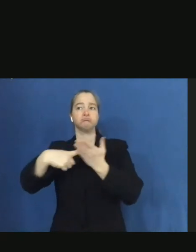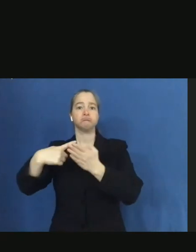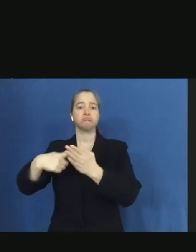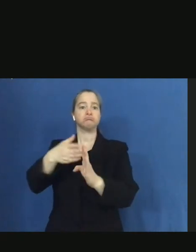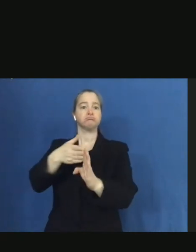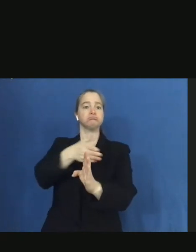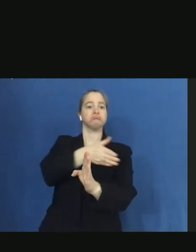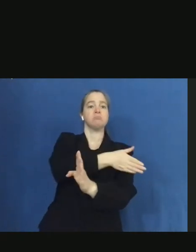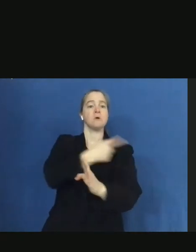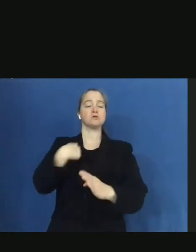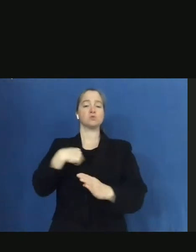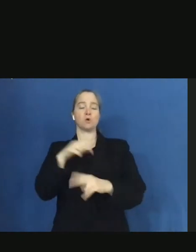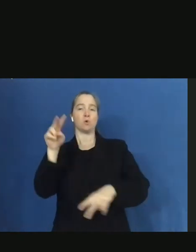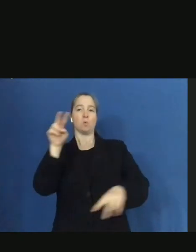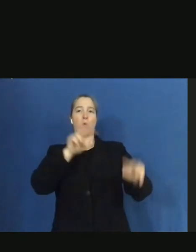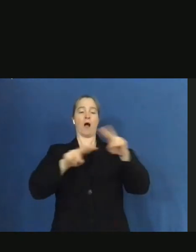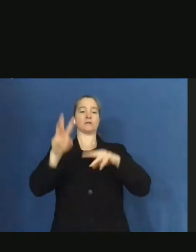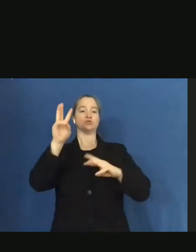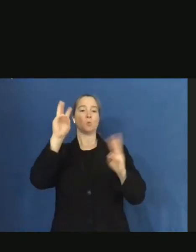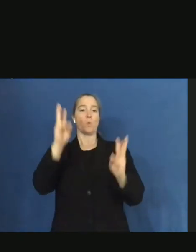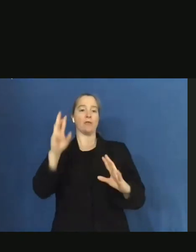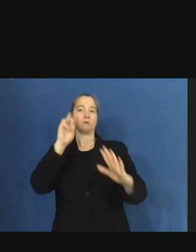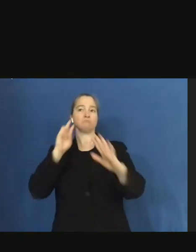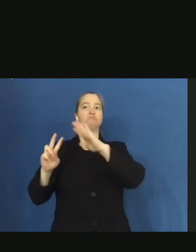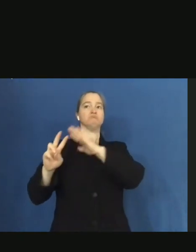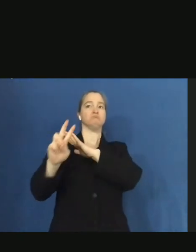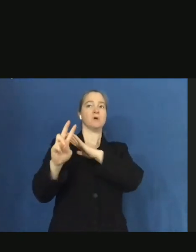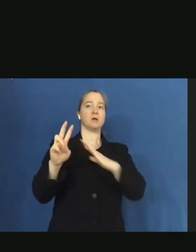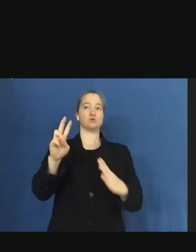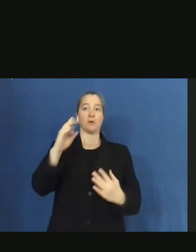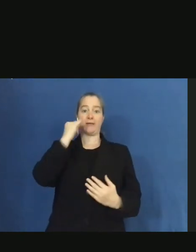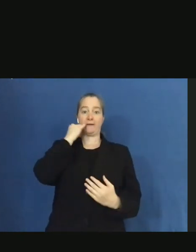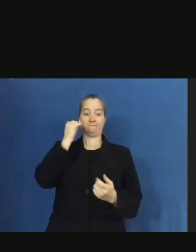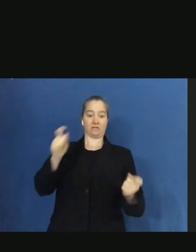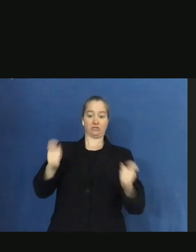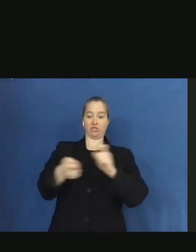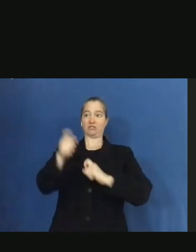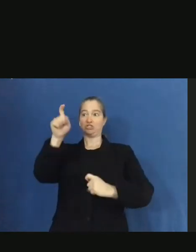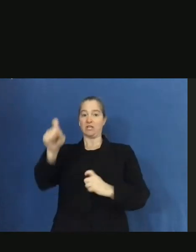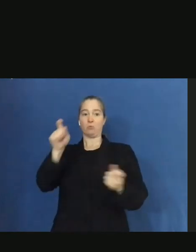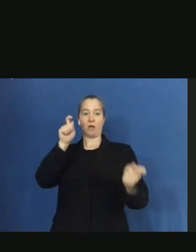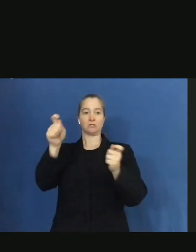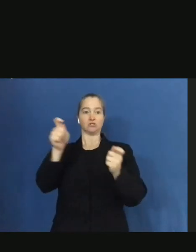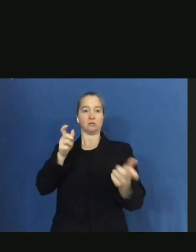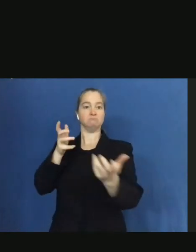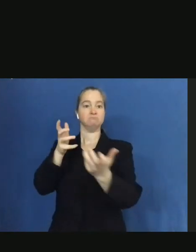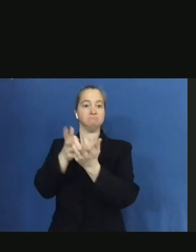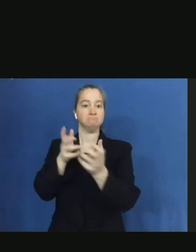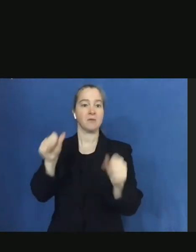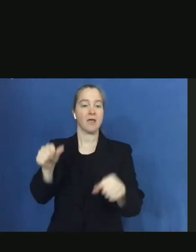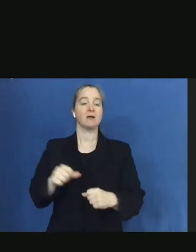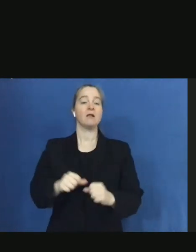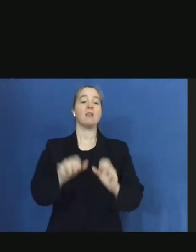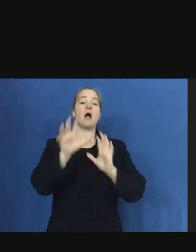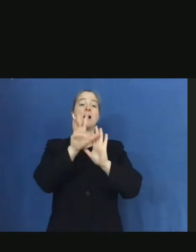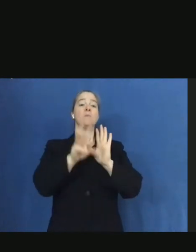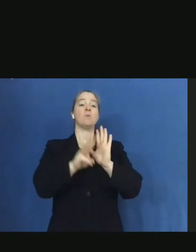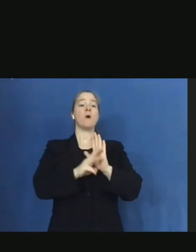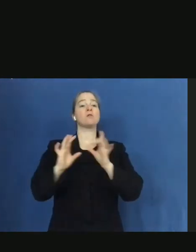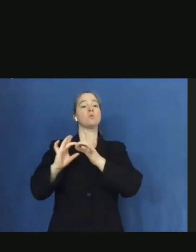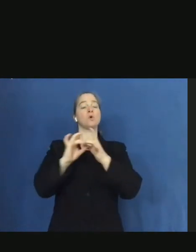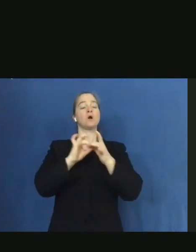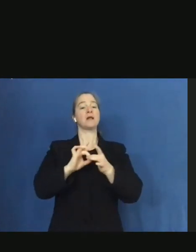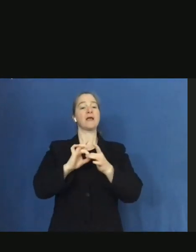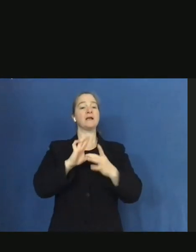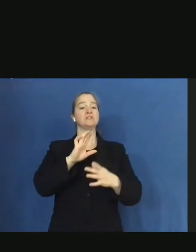forecast and adjust to any changes as needed. The Commonwealth Response Coordination Center is staffed either in person or virtually by